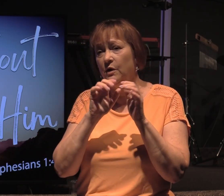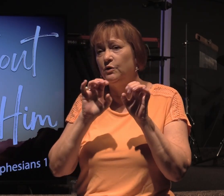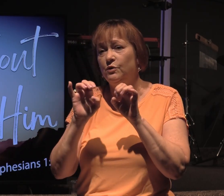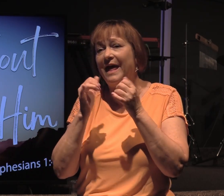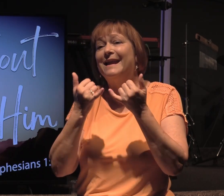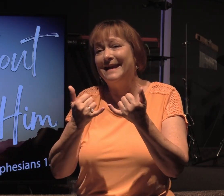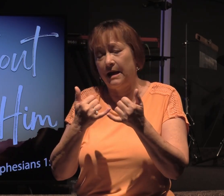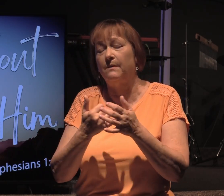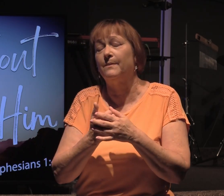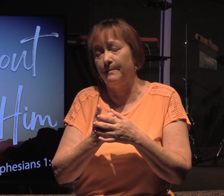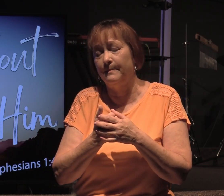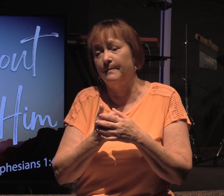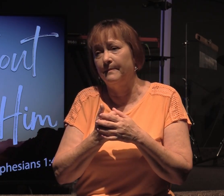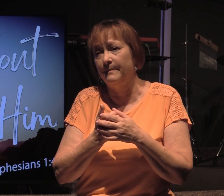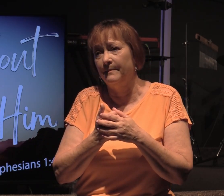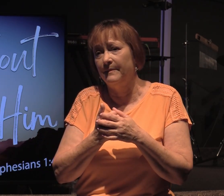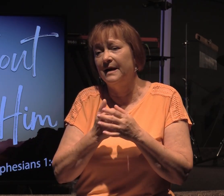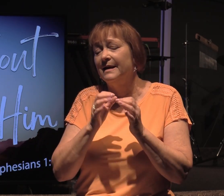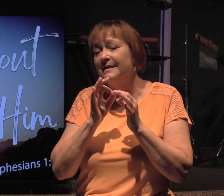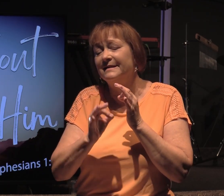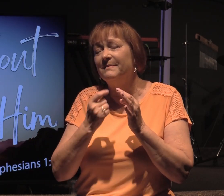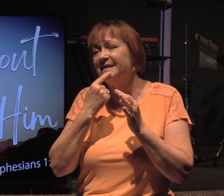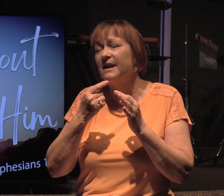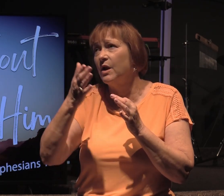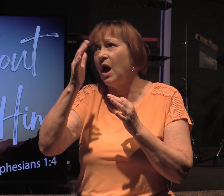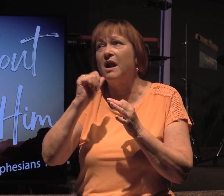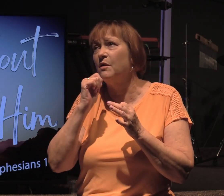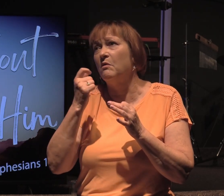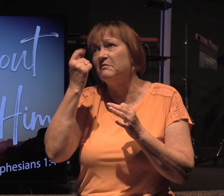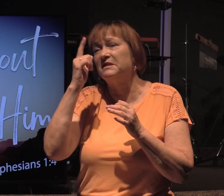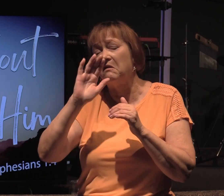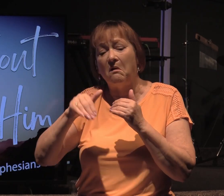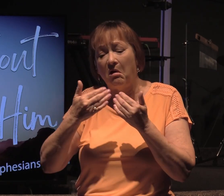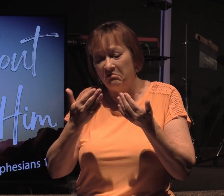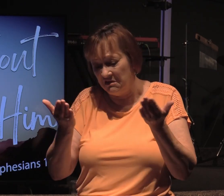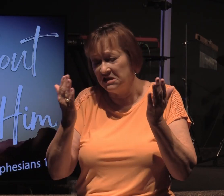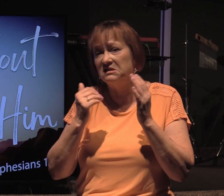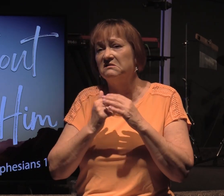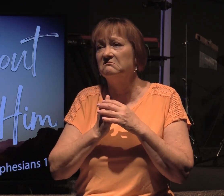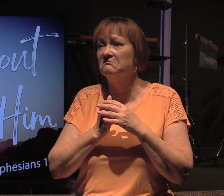so right now. And just simply say God I don't understand all of this.